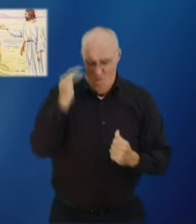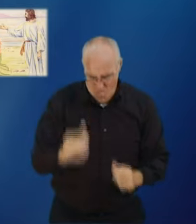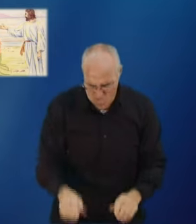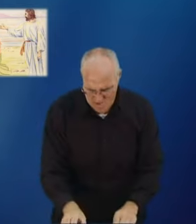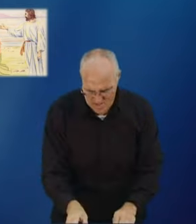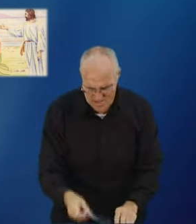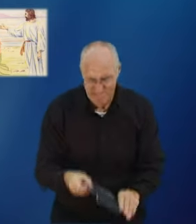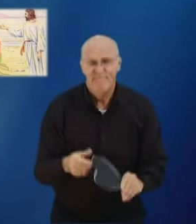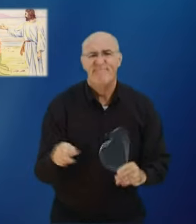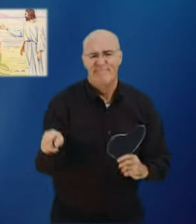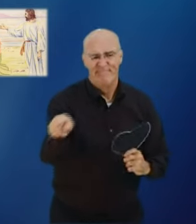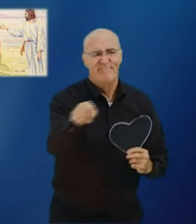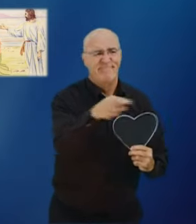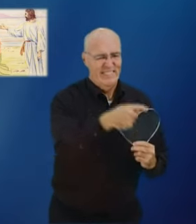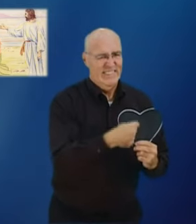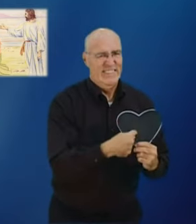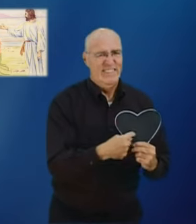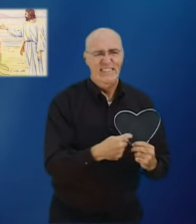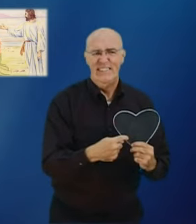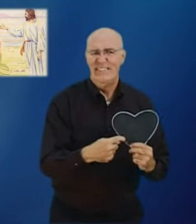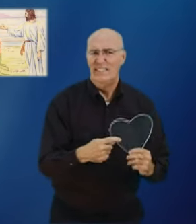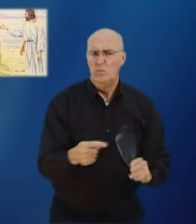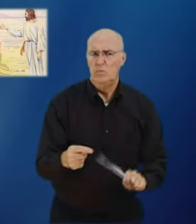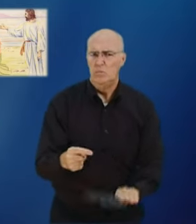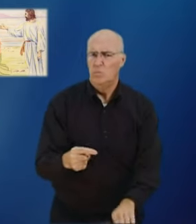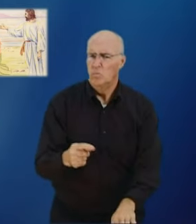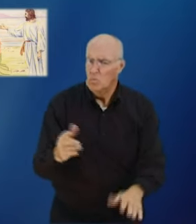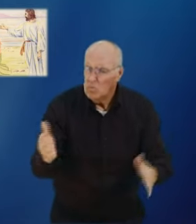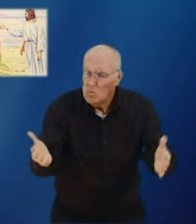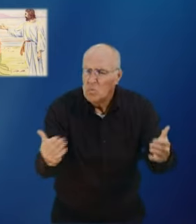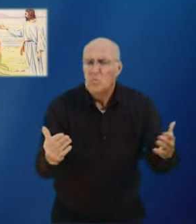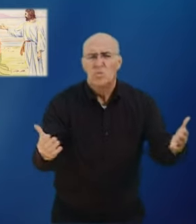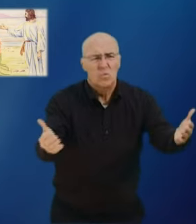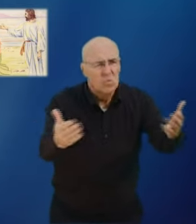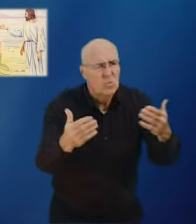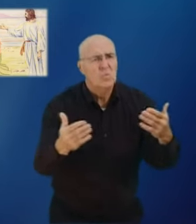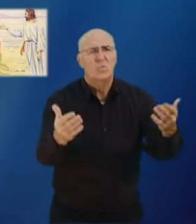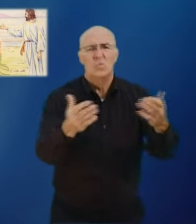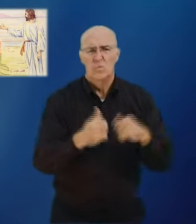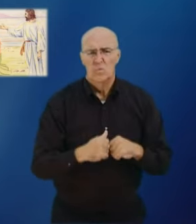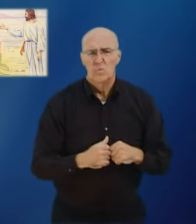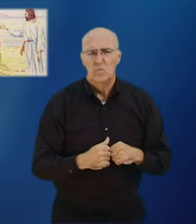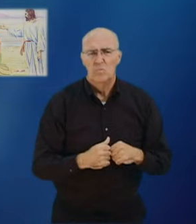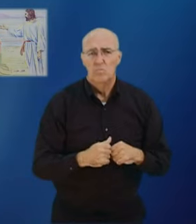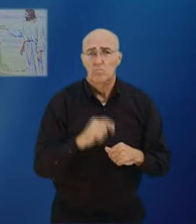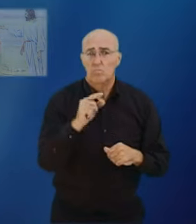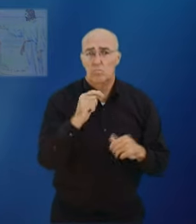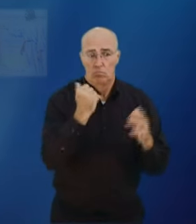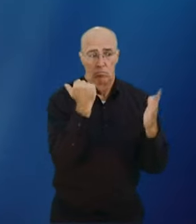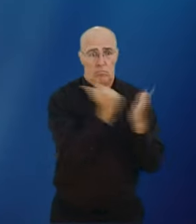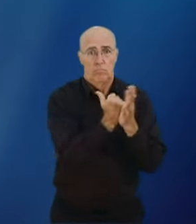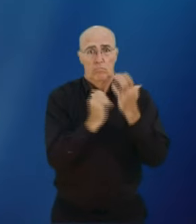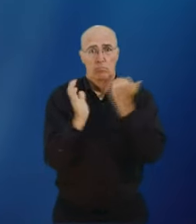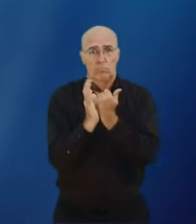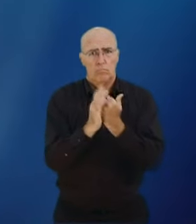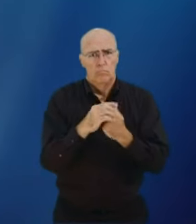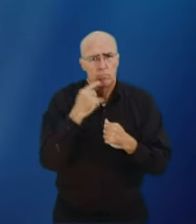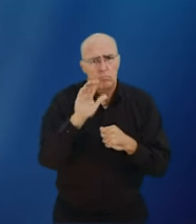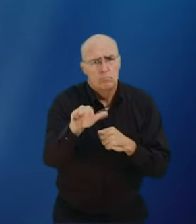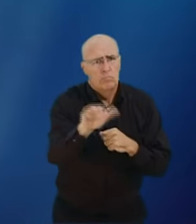Jesus knew that the world had sin but still Jesus called people to